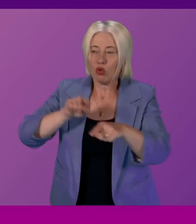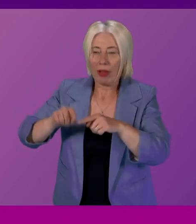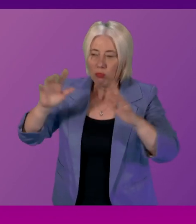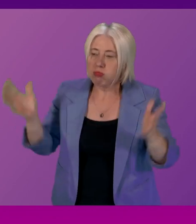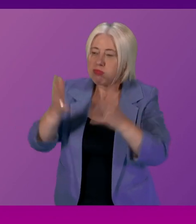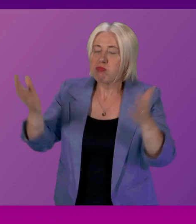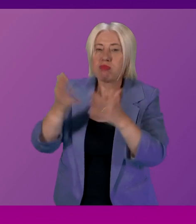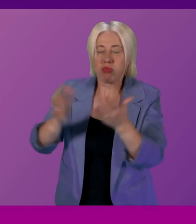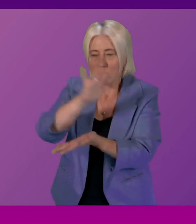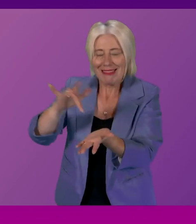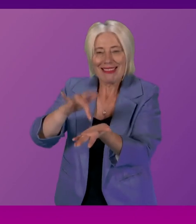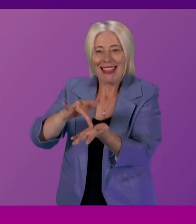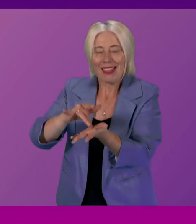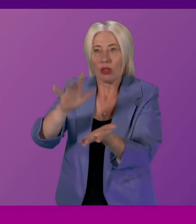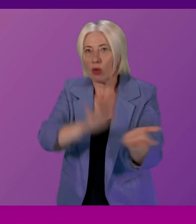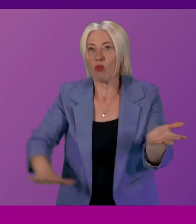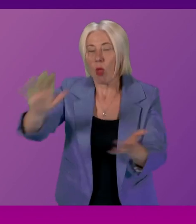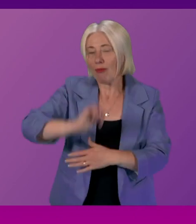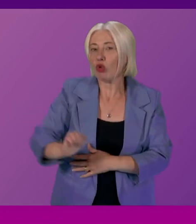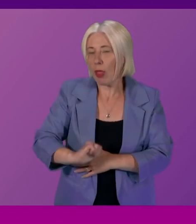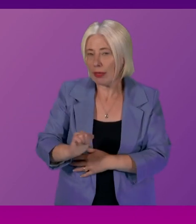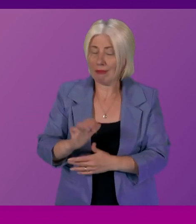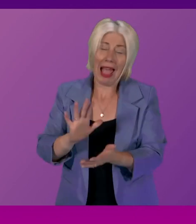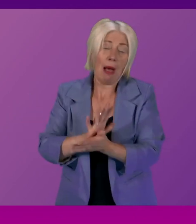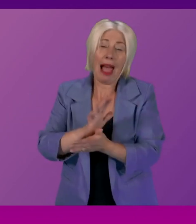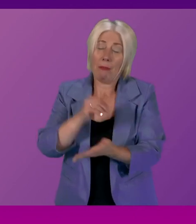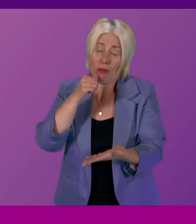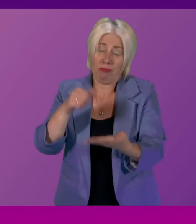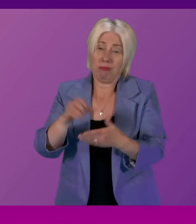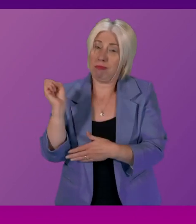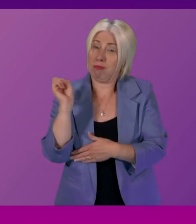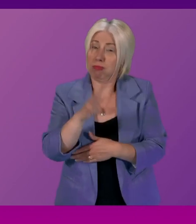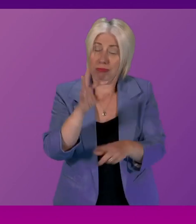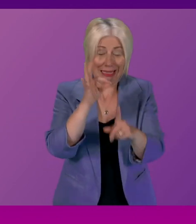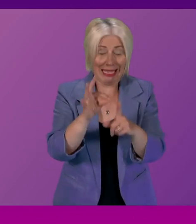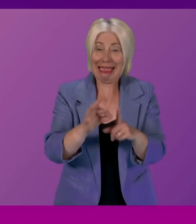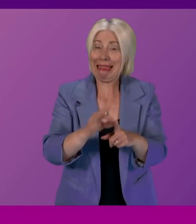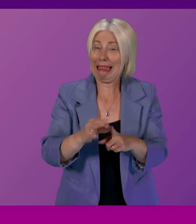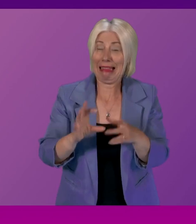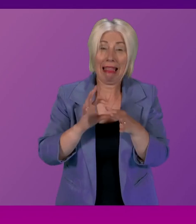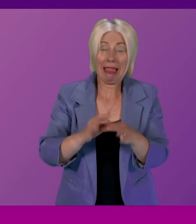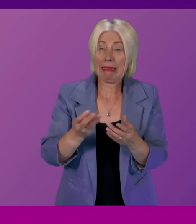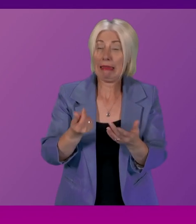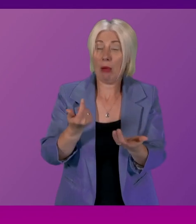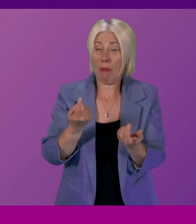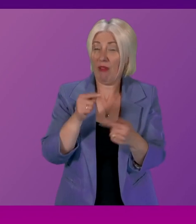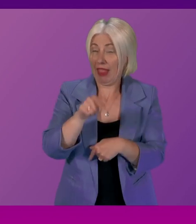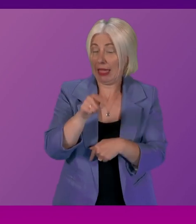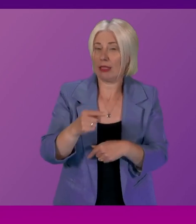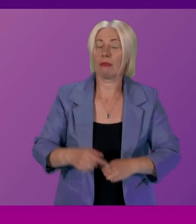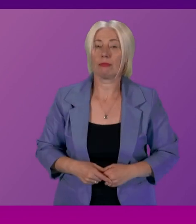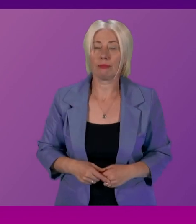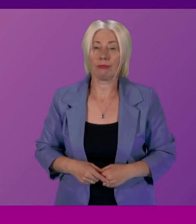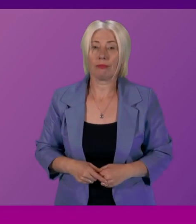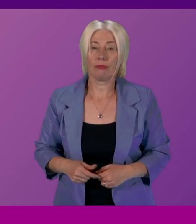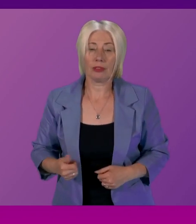in Scotland so I'm happy to write to the member with more detail around some of the specifics that she asks in that regard